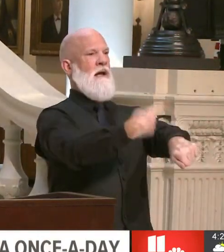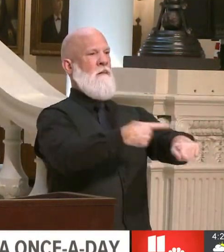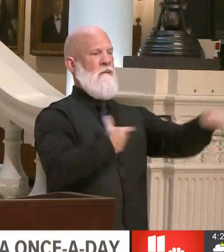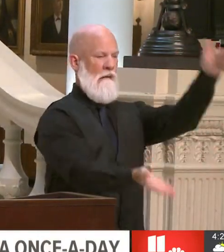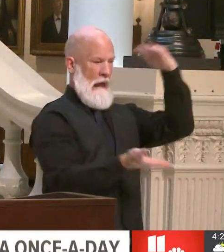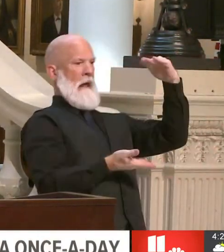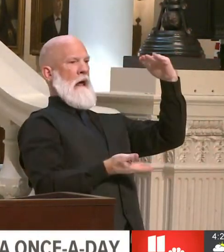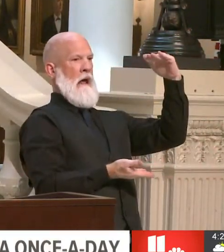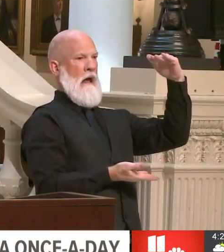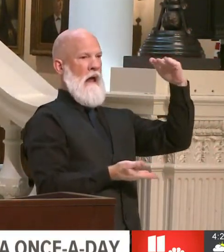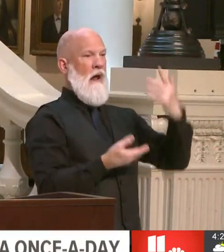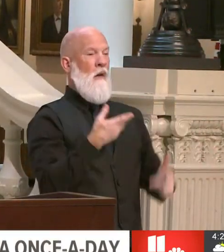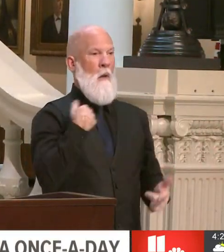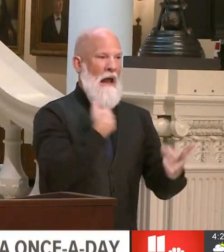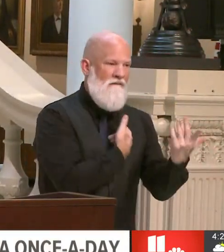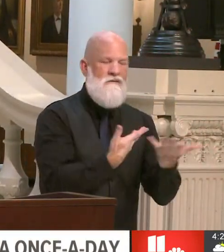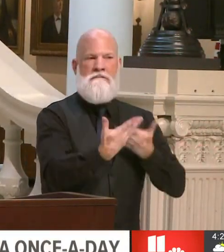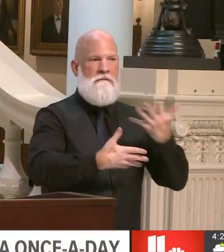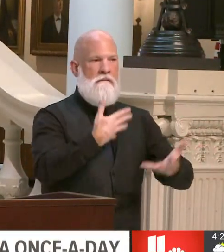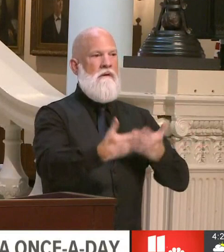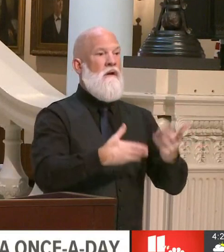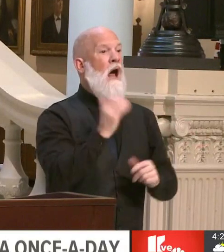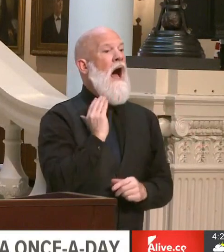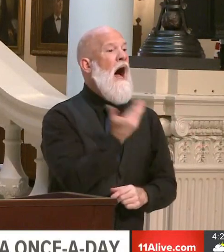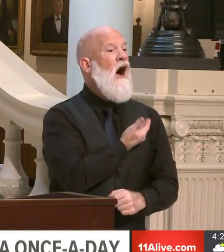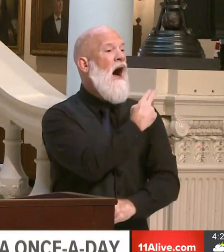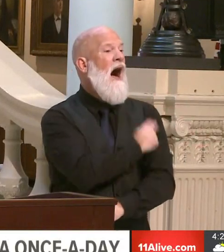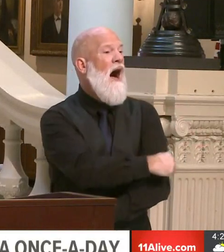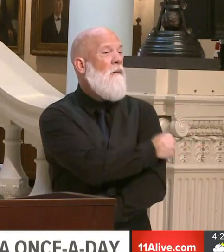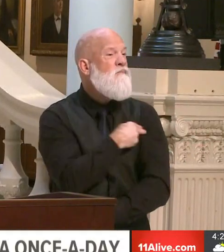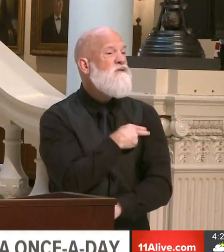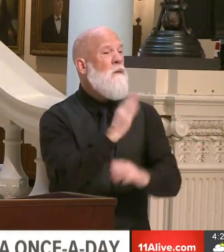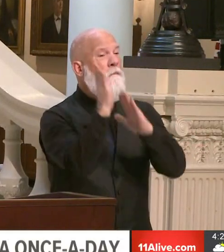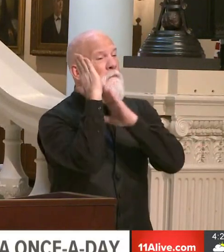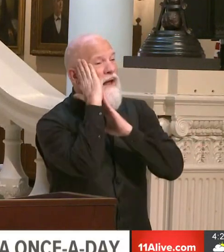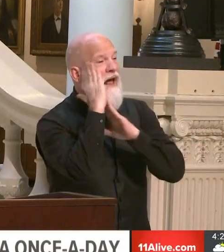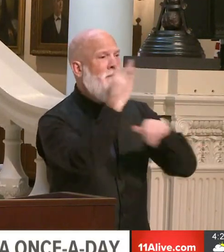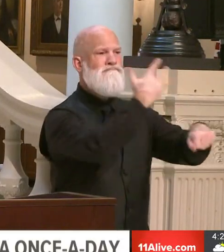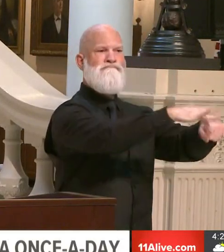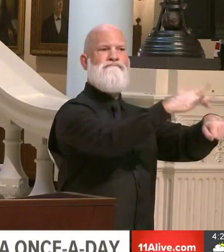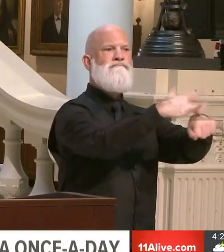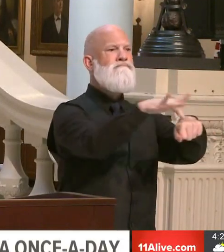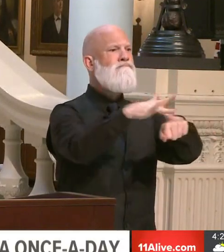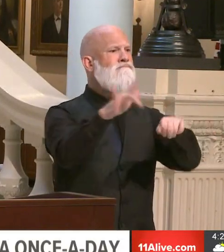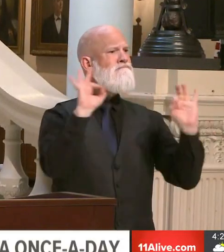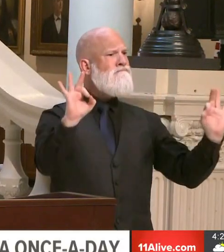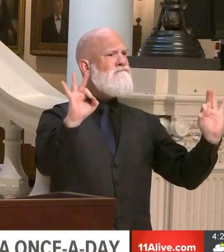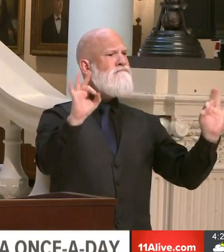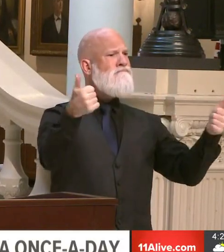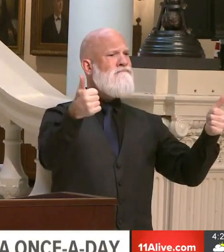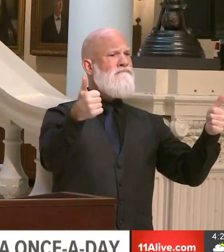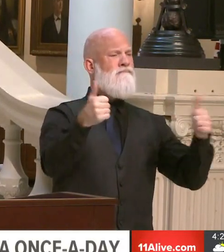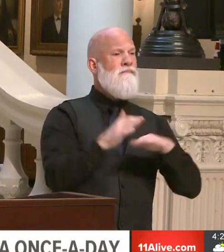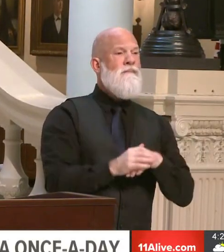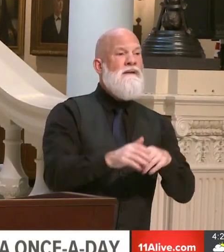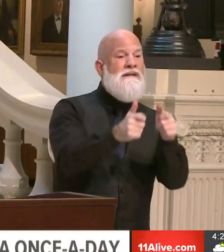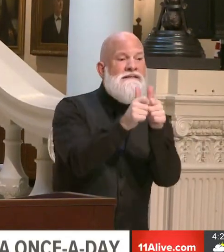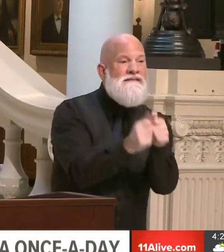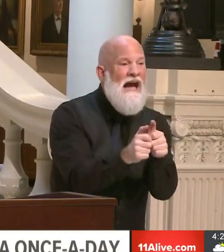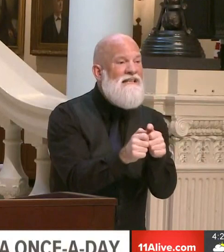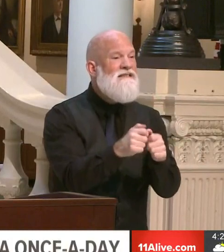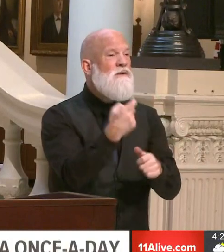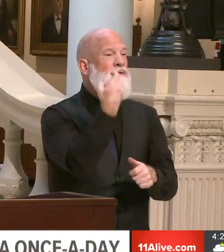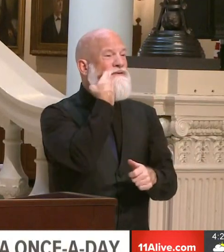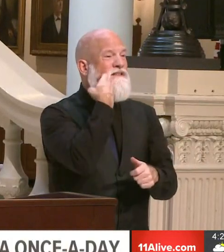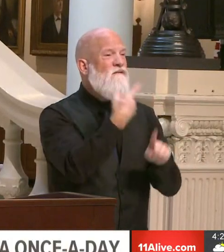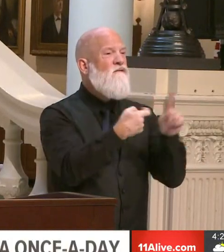hospital bed capacity continues to look good. I just got a text a little while ago from Piedmont. Their